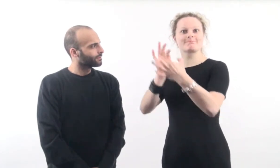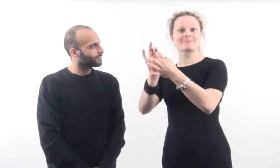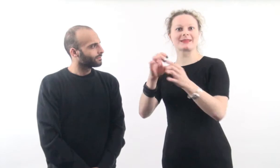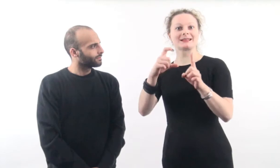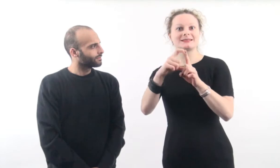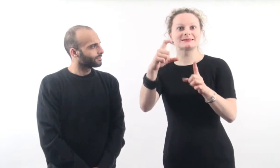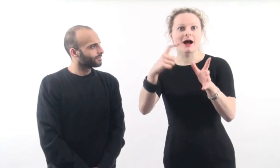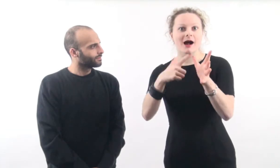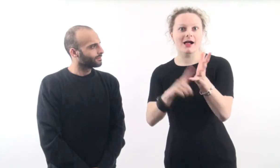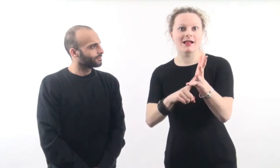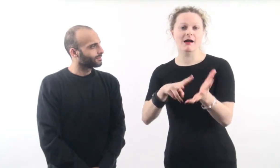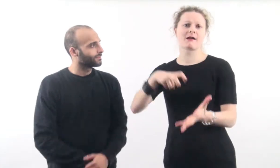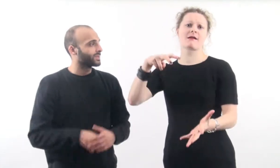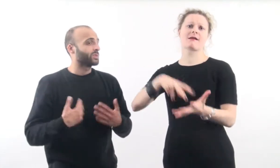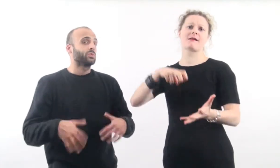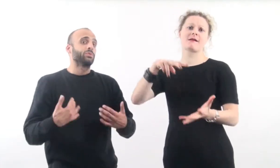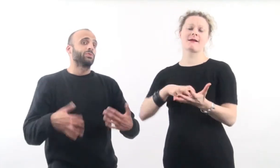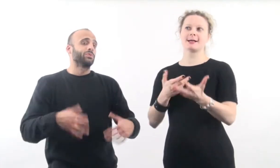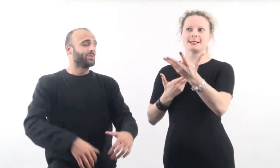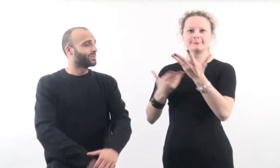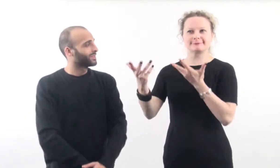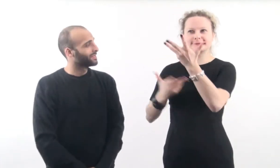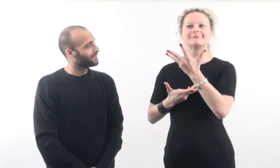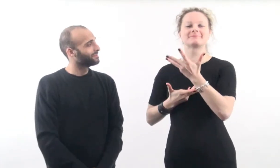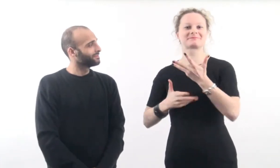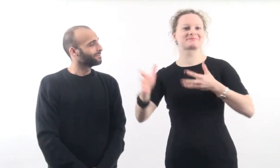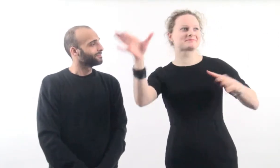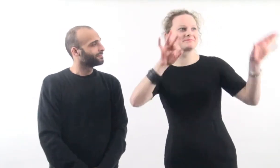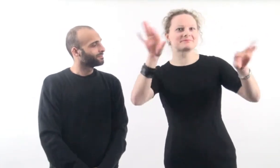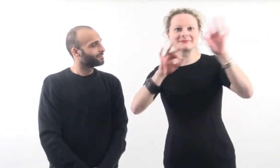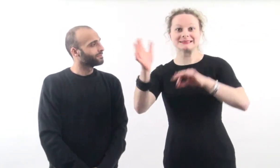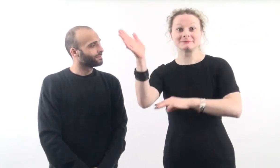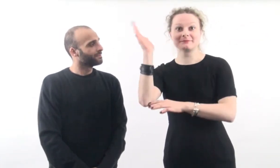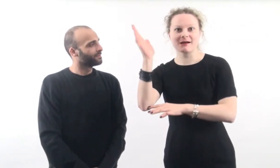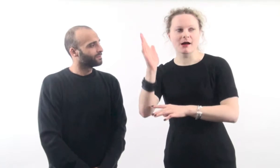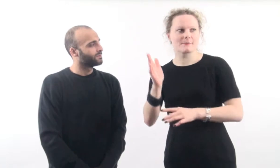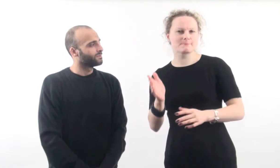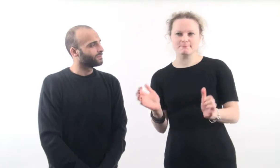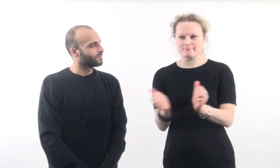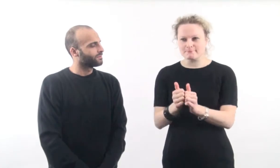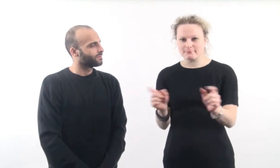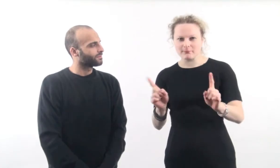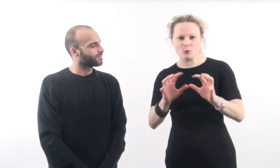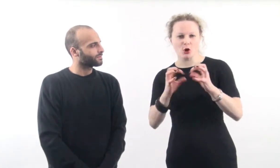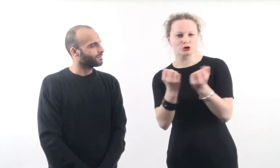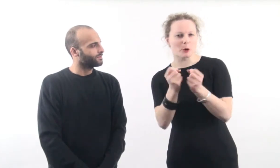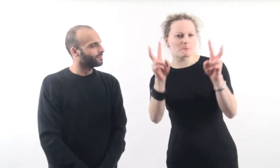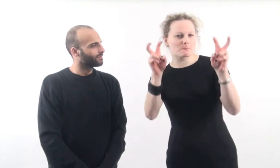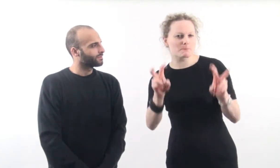year. We are pleased to announce that we are in partnership with DECAL this year and we have a fantastic range